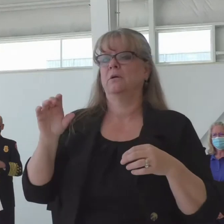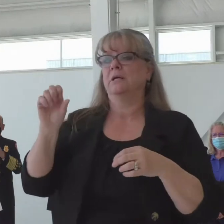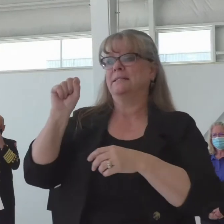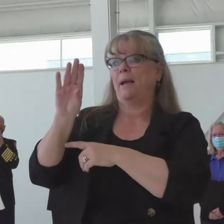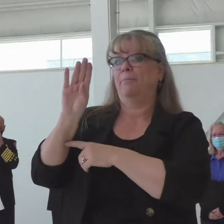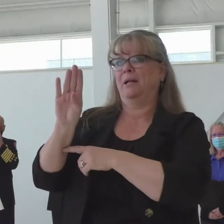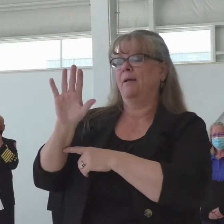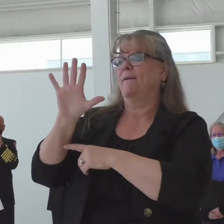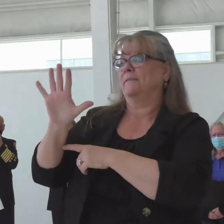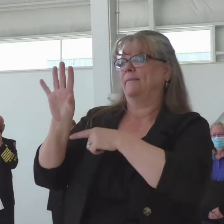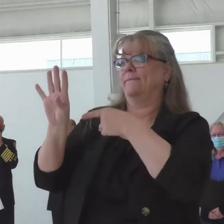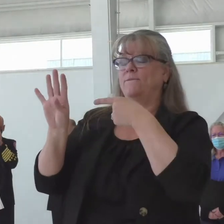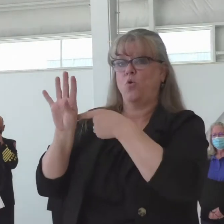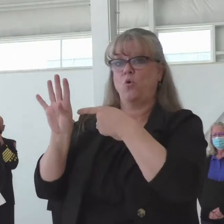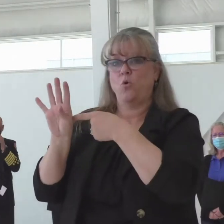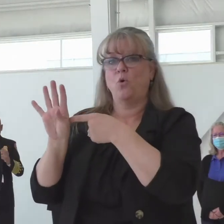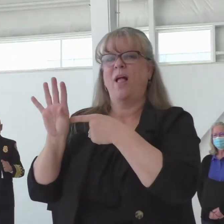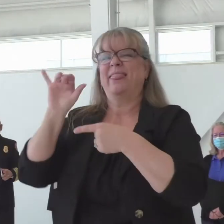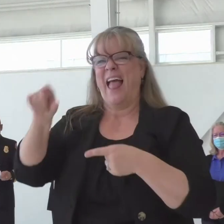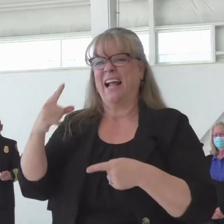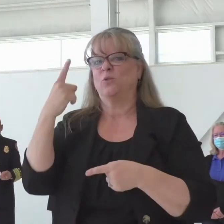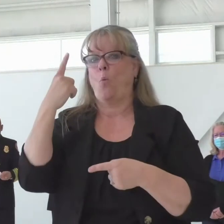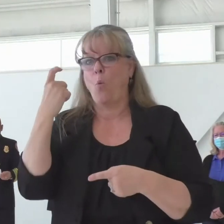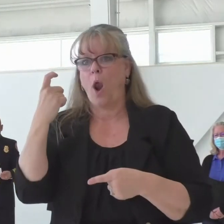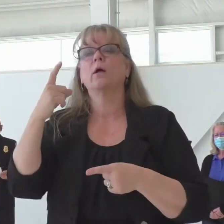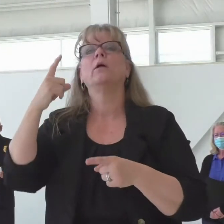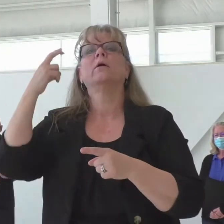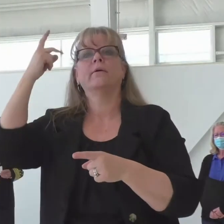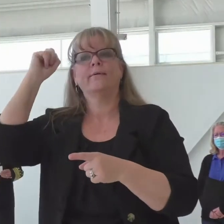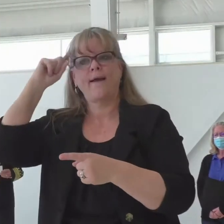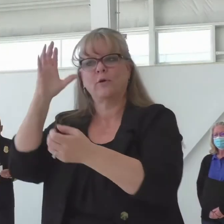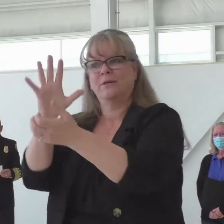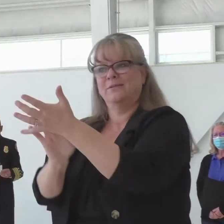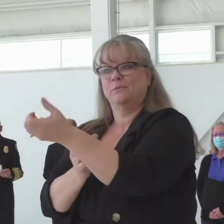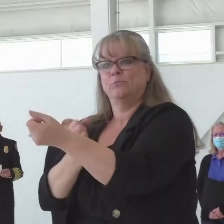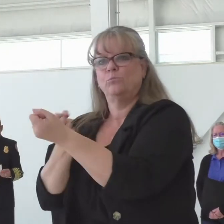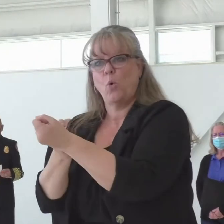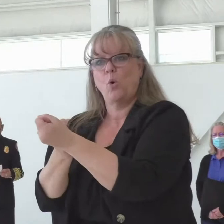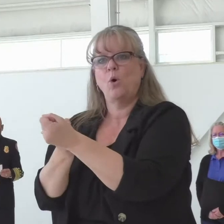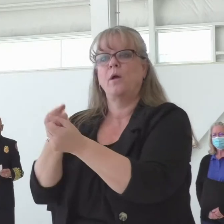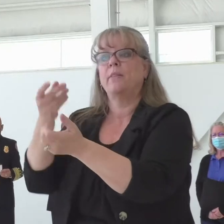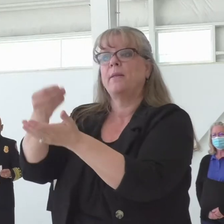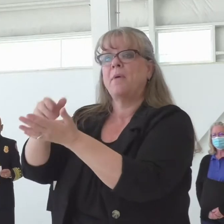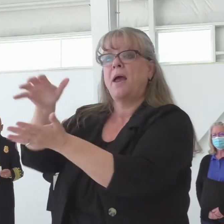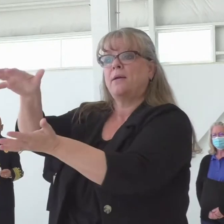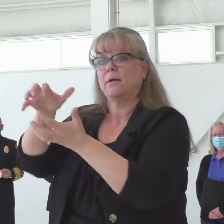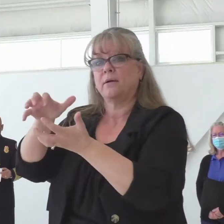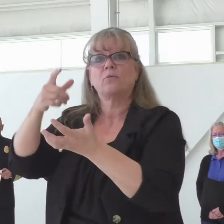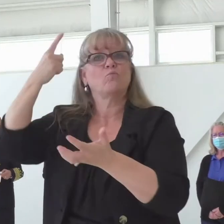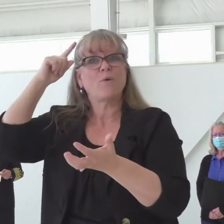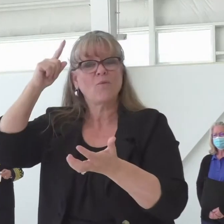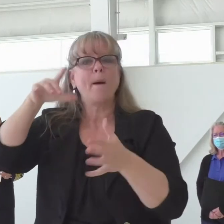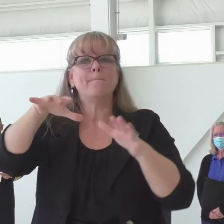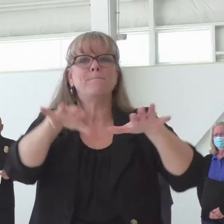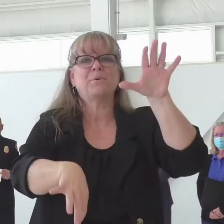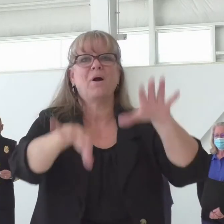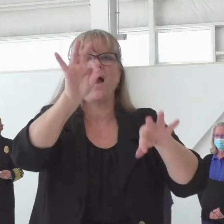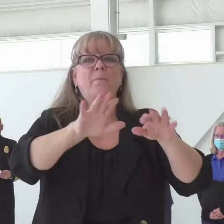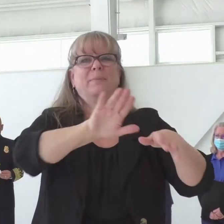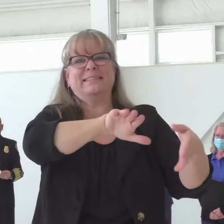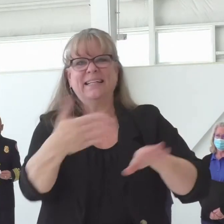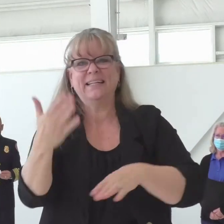was also the governor-supported bill, which provides money for mitigation. The governor's office and the legislator have taken a very